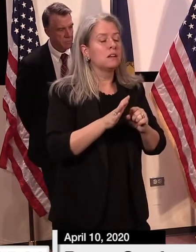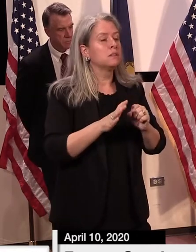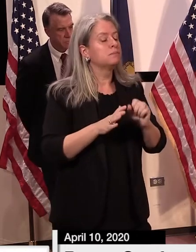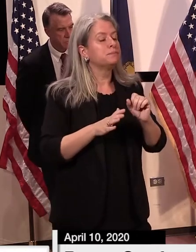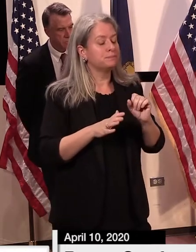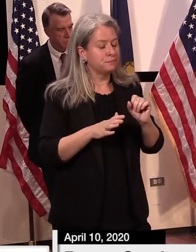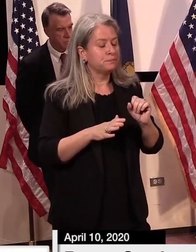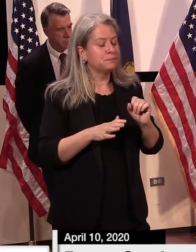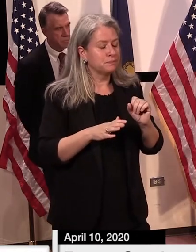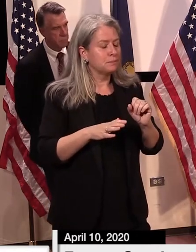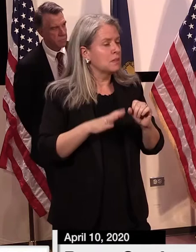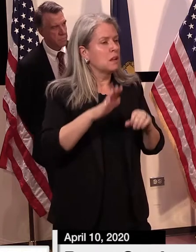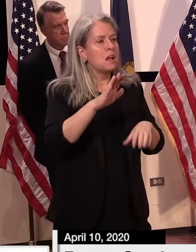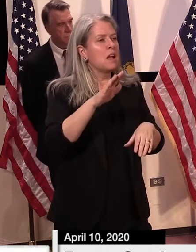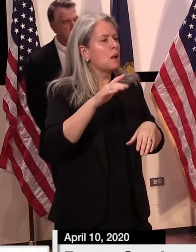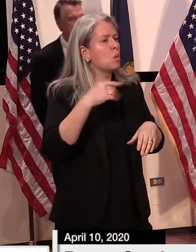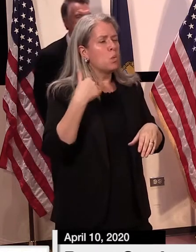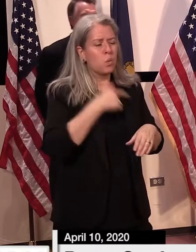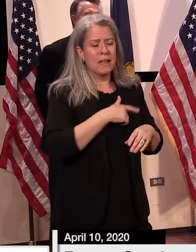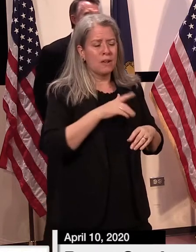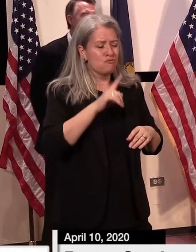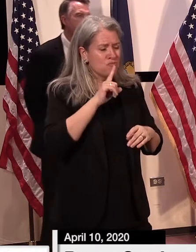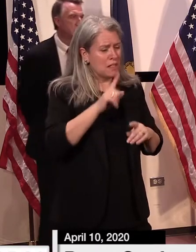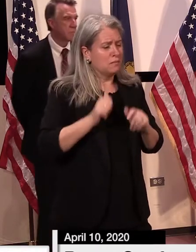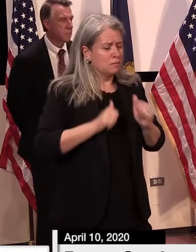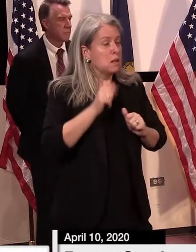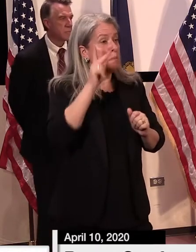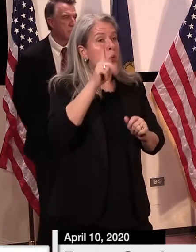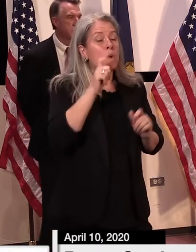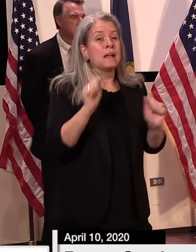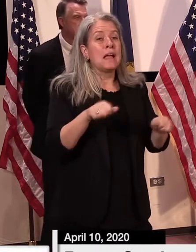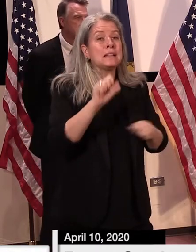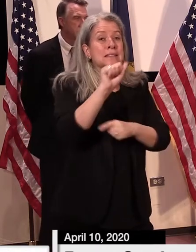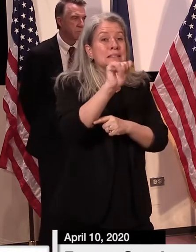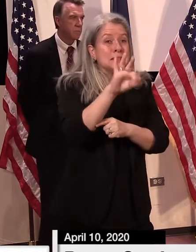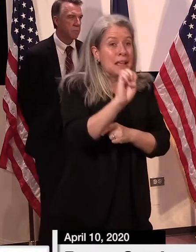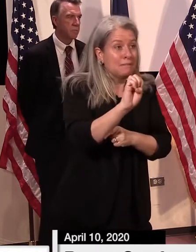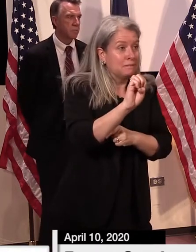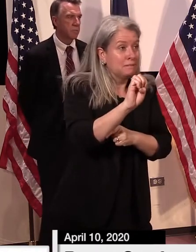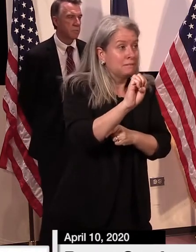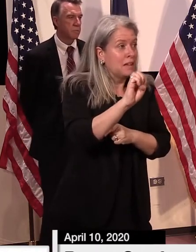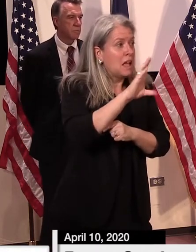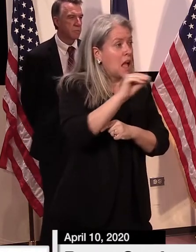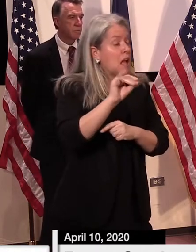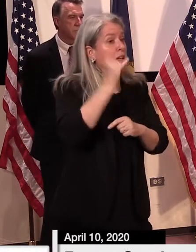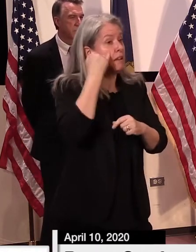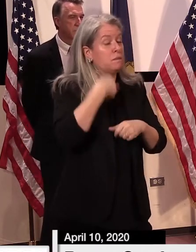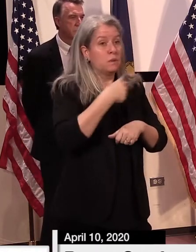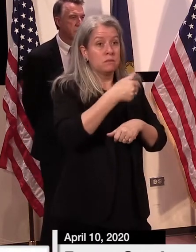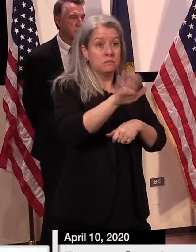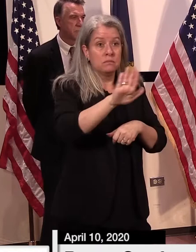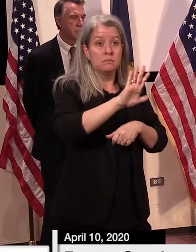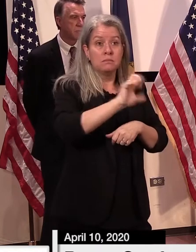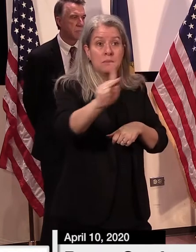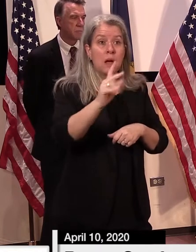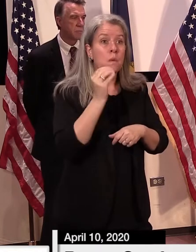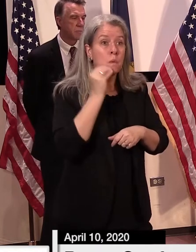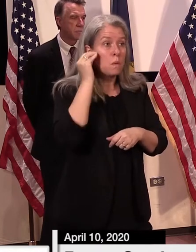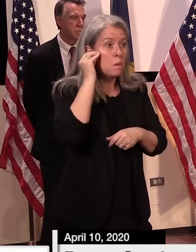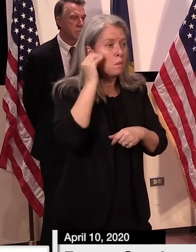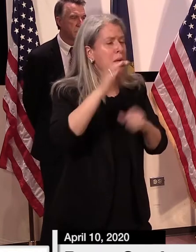place an aggressive effort to release those that can be safely and responsibly returned to the